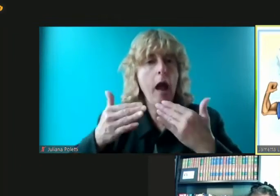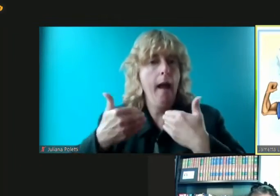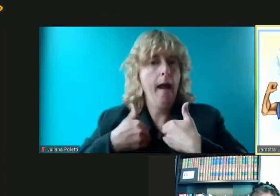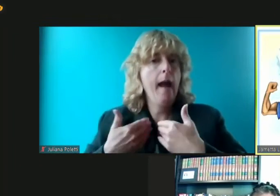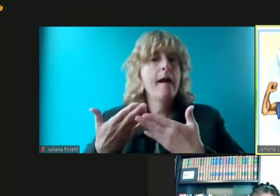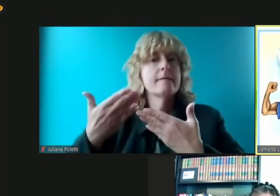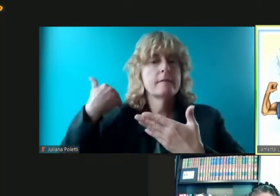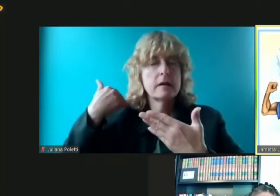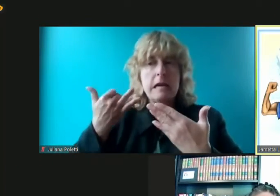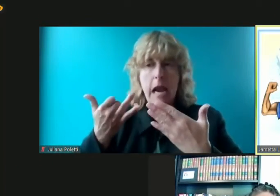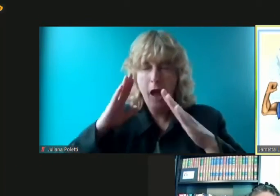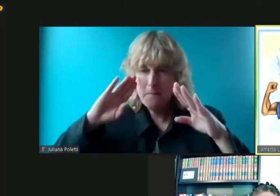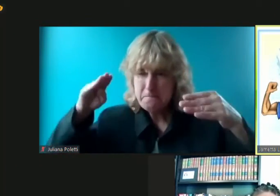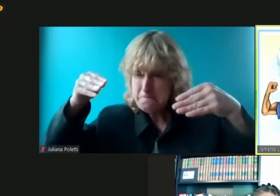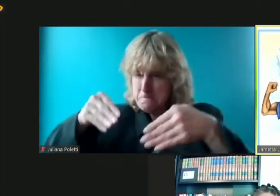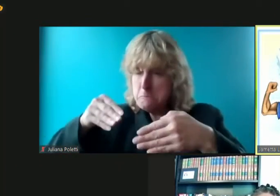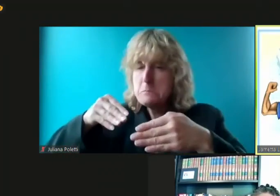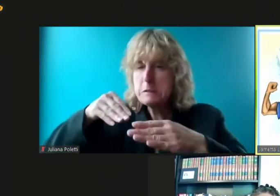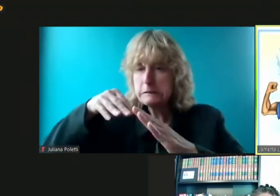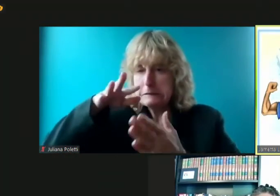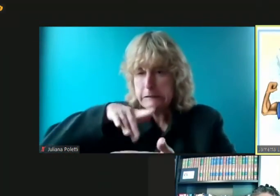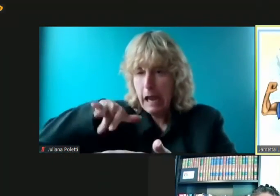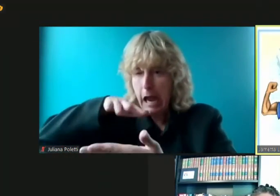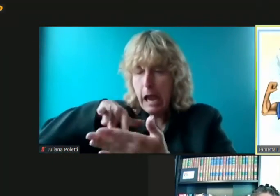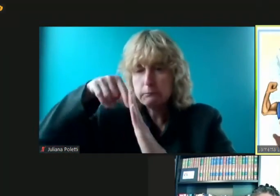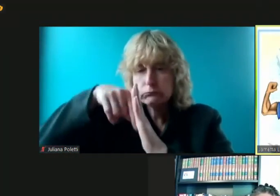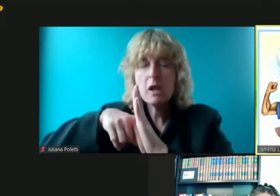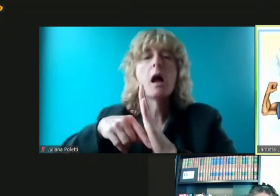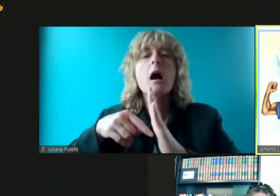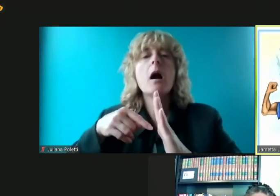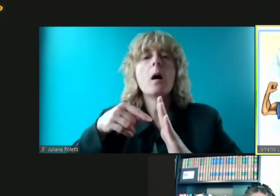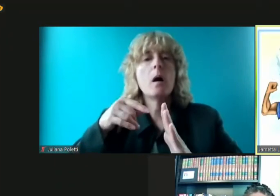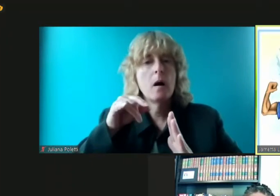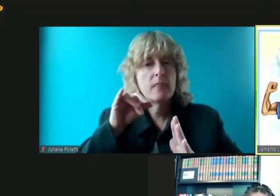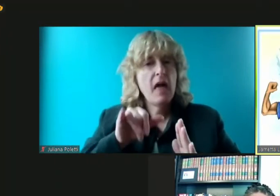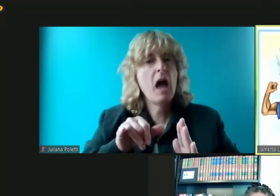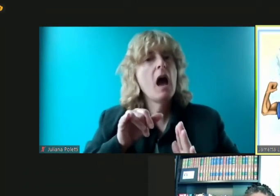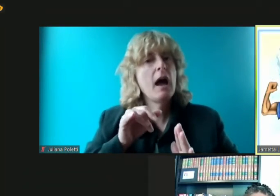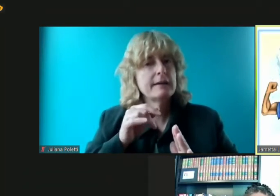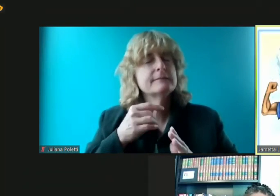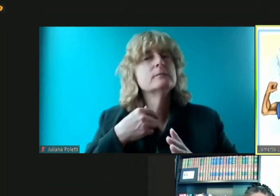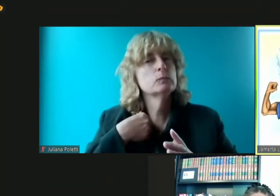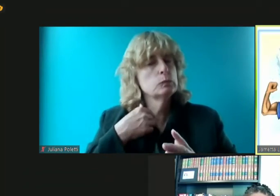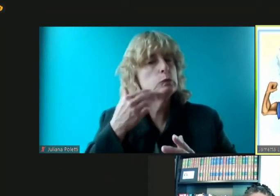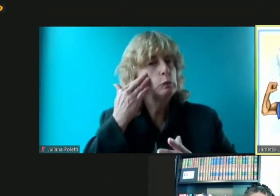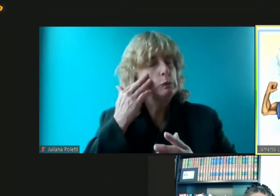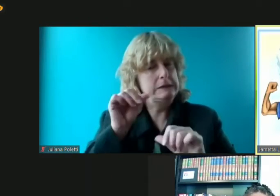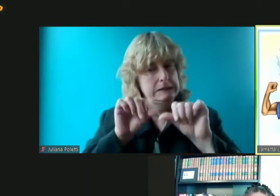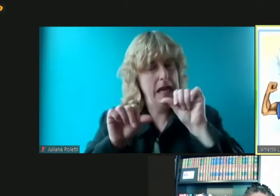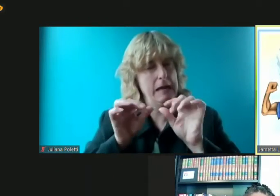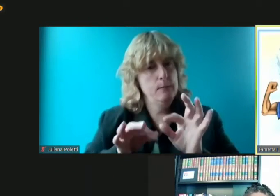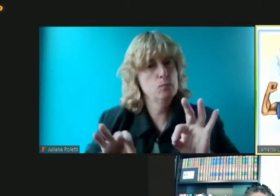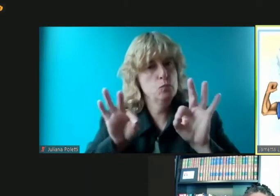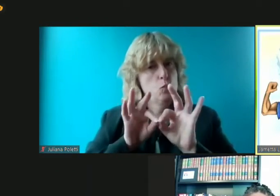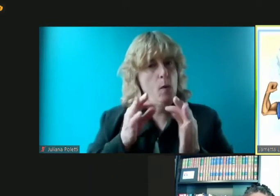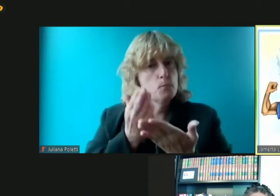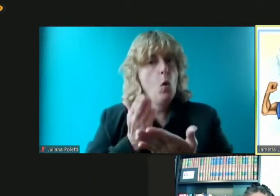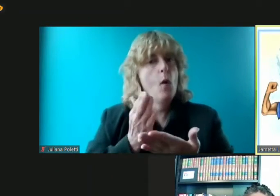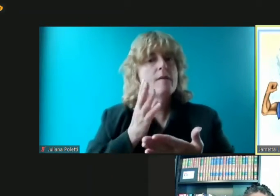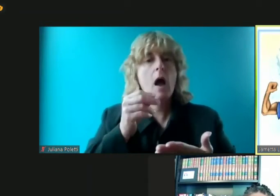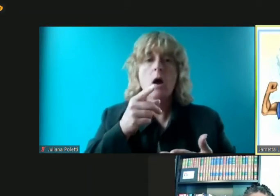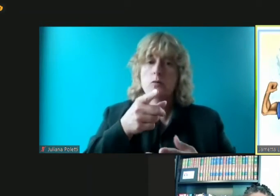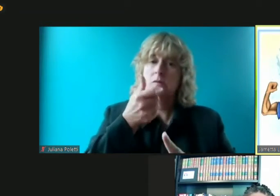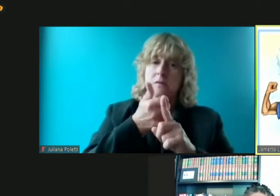to celebrate you as a black woman being part of this process uh because that helps to debunk the myths that